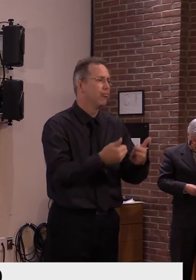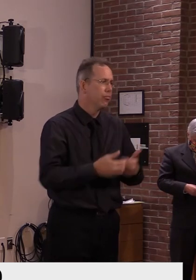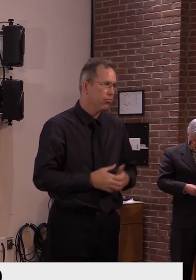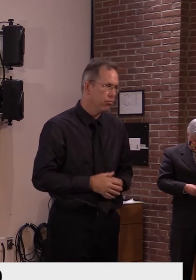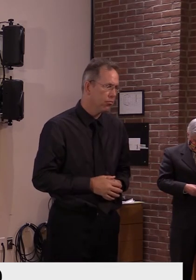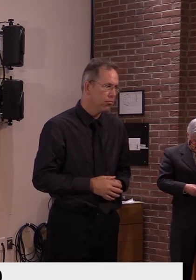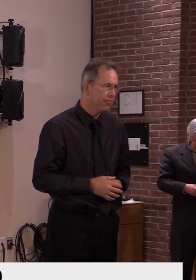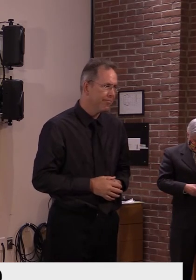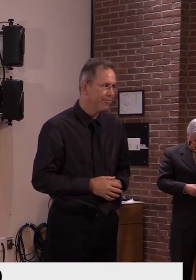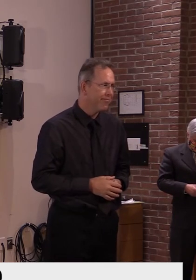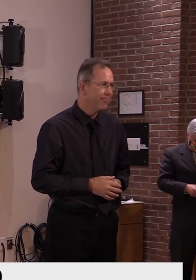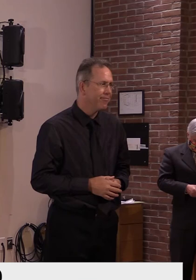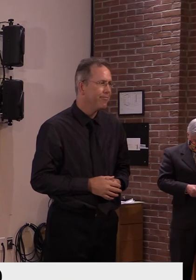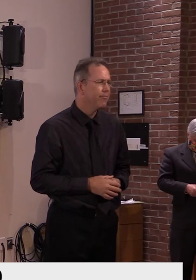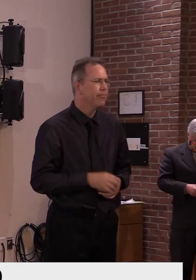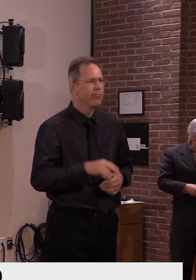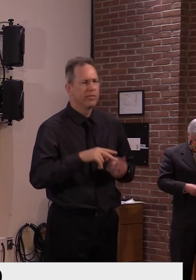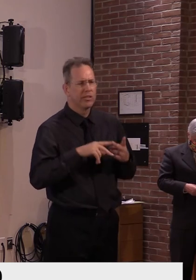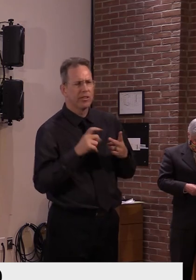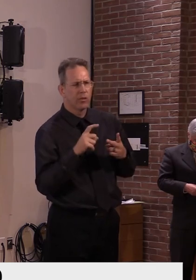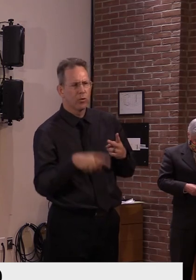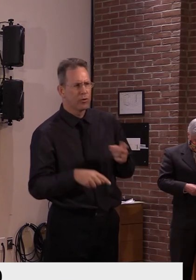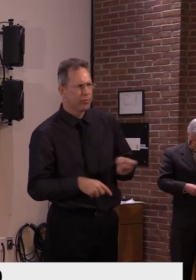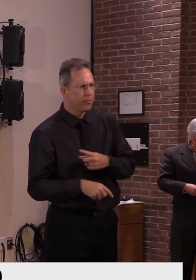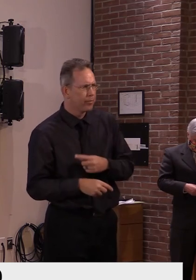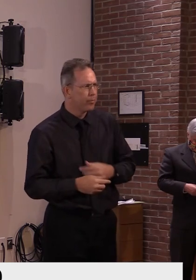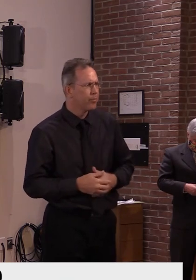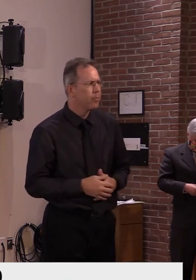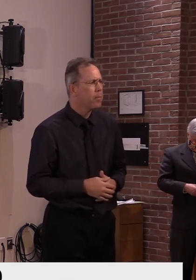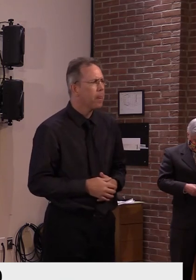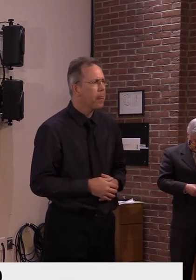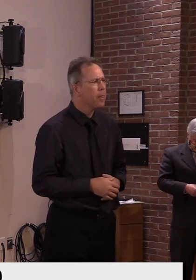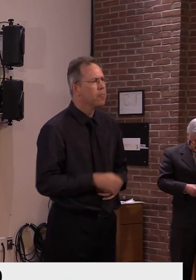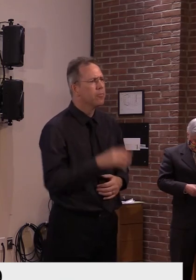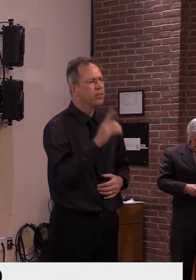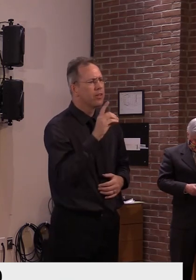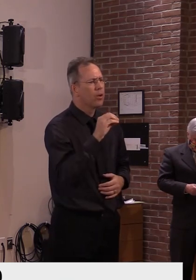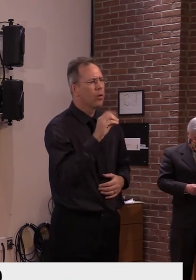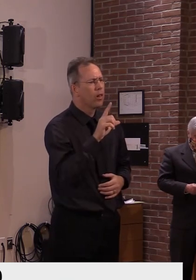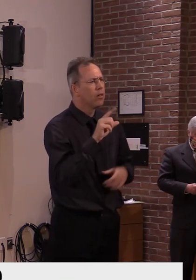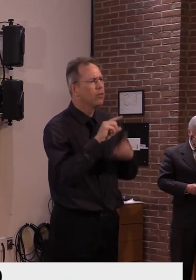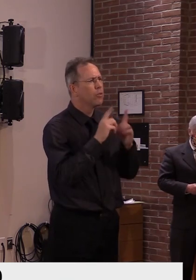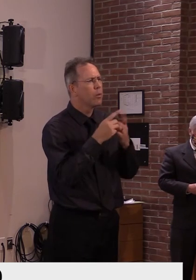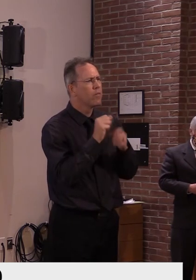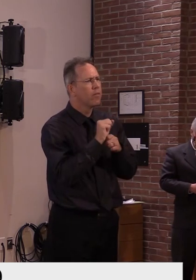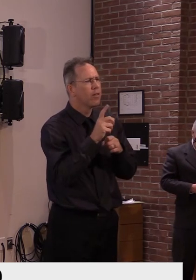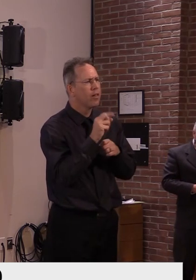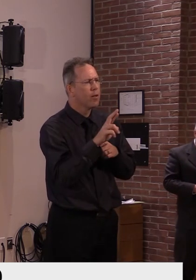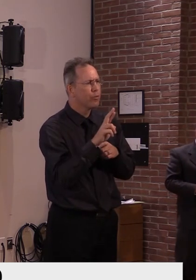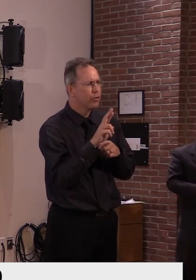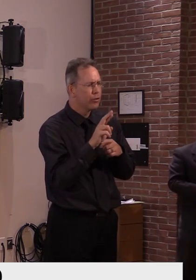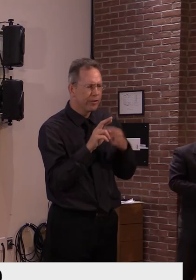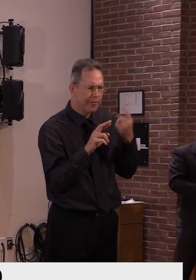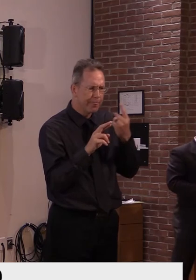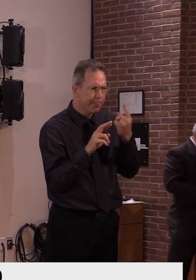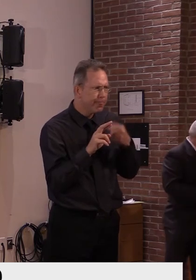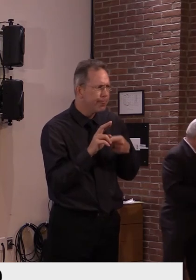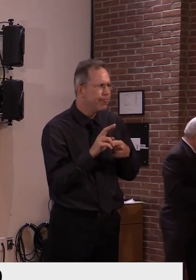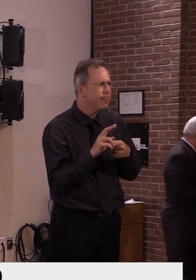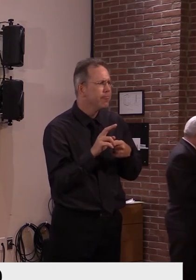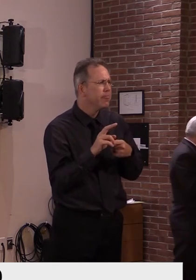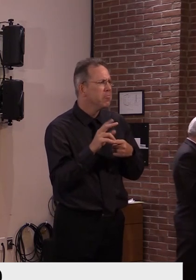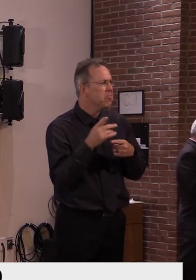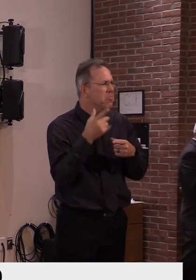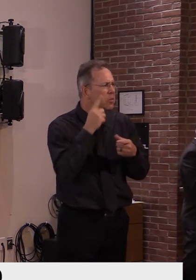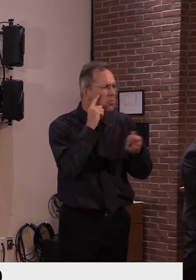of Labor. I'm wondering if the state, or if you are reconsidering how things are being managed there, because as you probably have heard, and I've been hearing, and